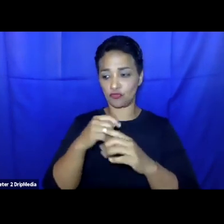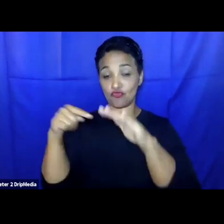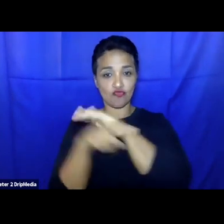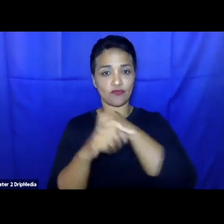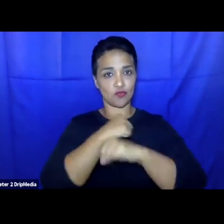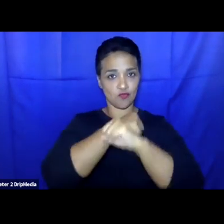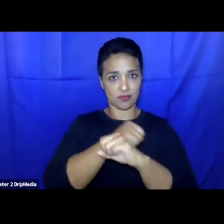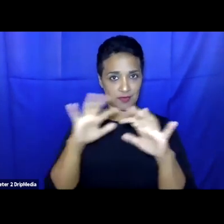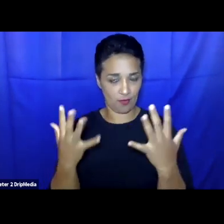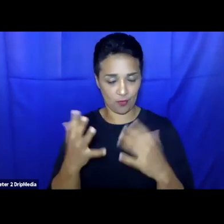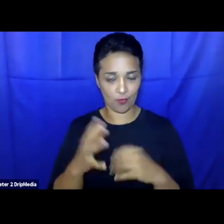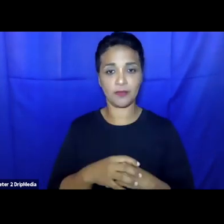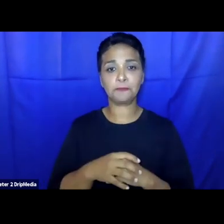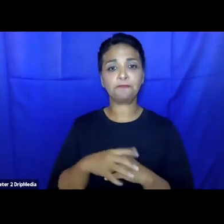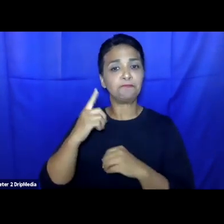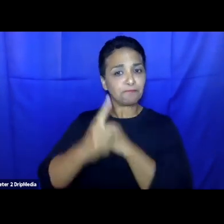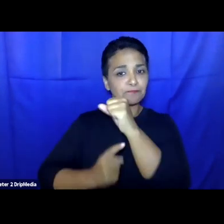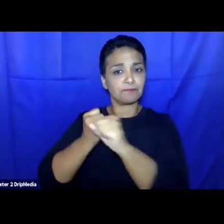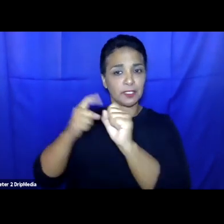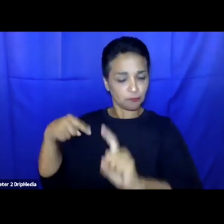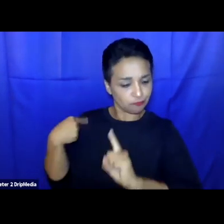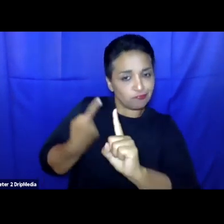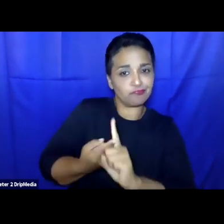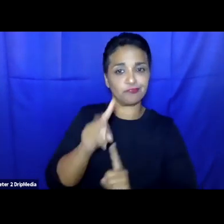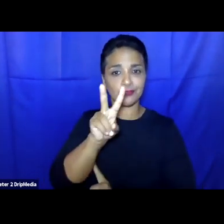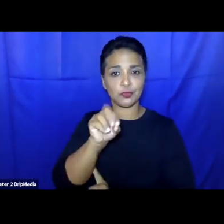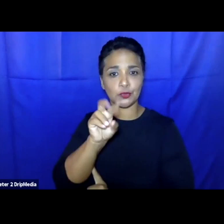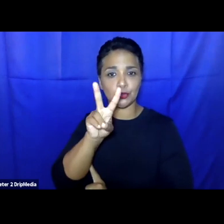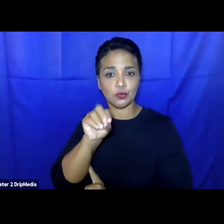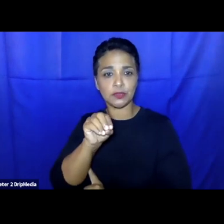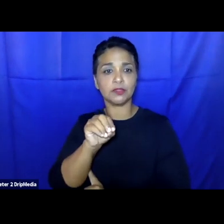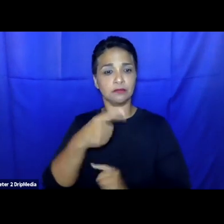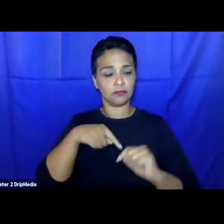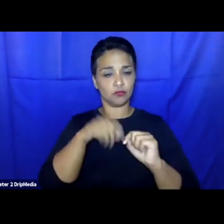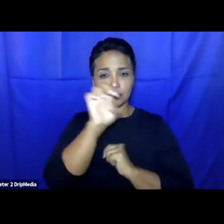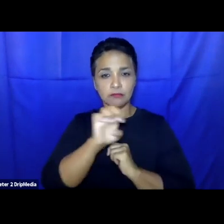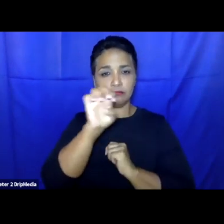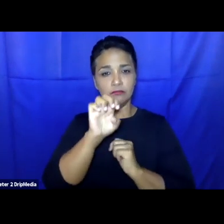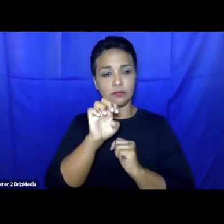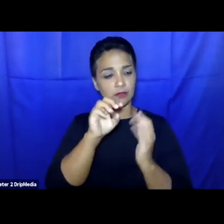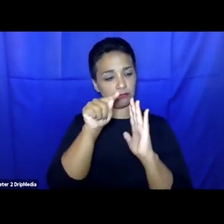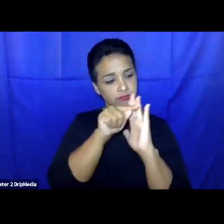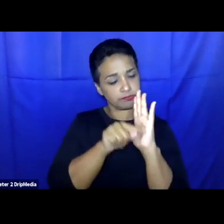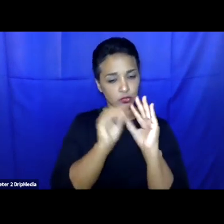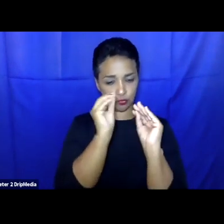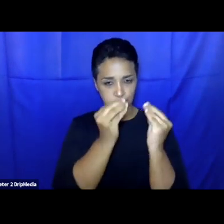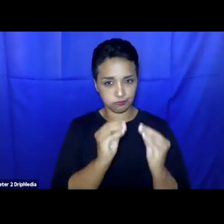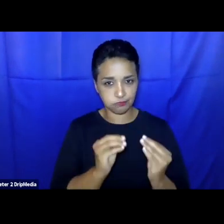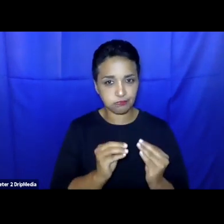Over the previous year 2020 EU policy developments on asylum have been heavily influenced by mounting evidence of